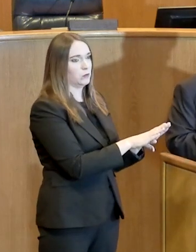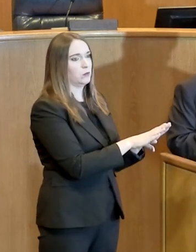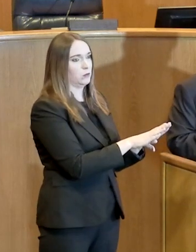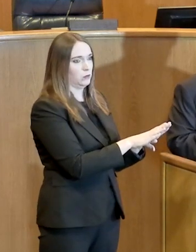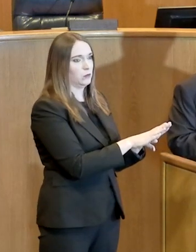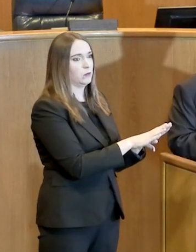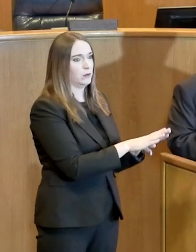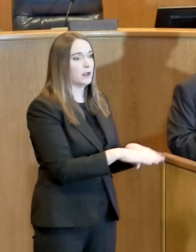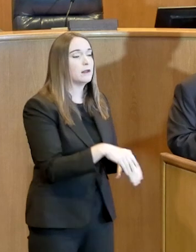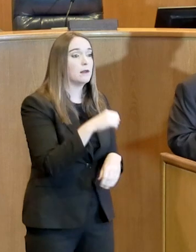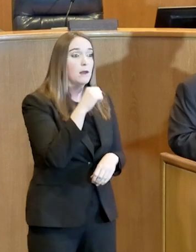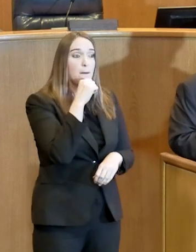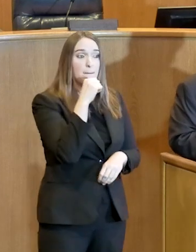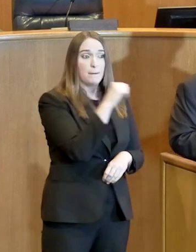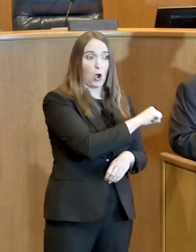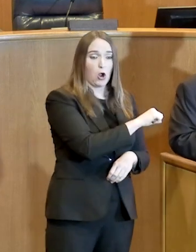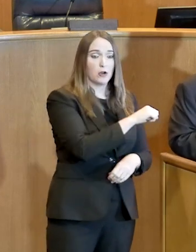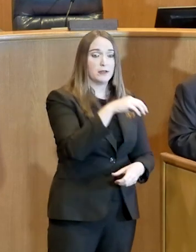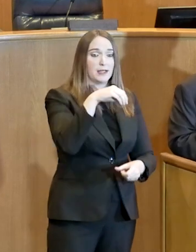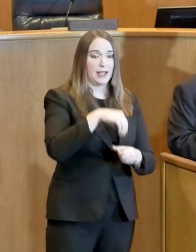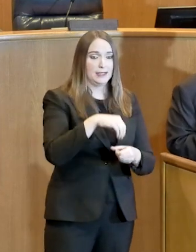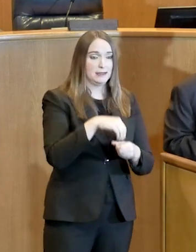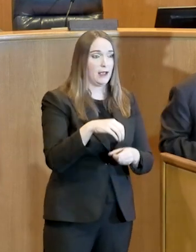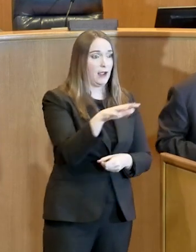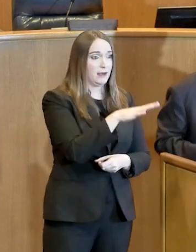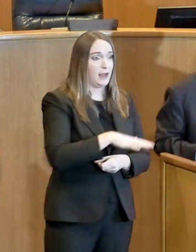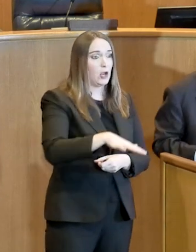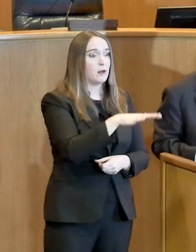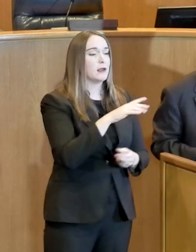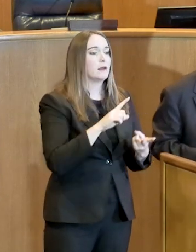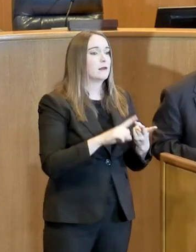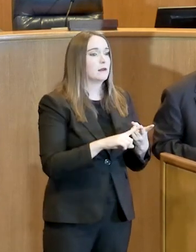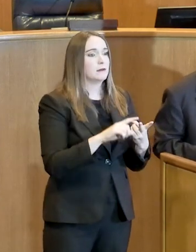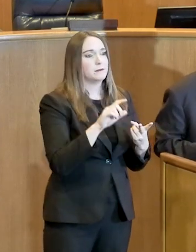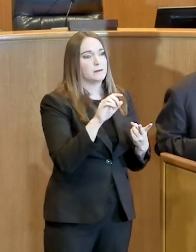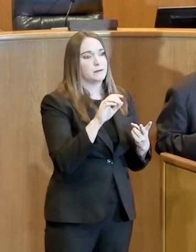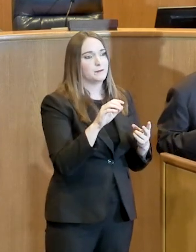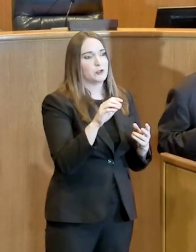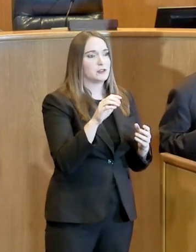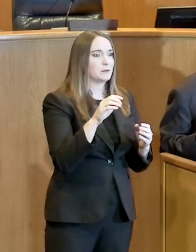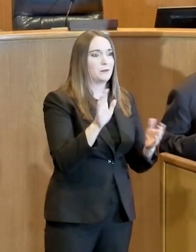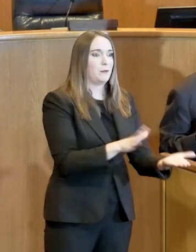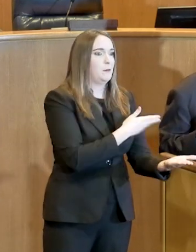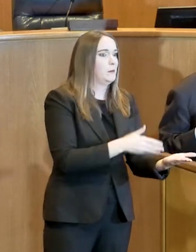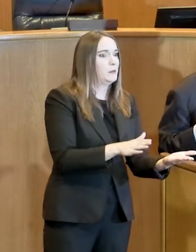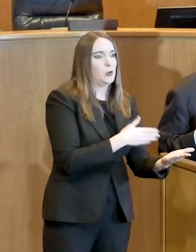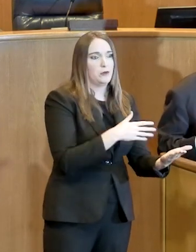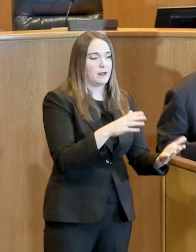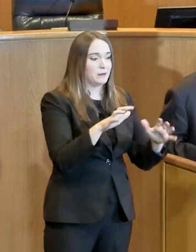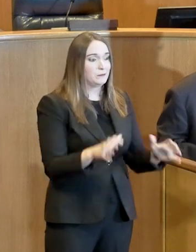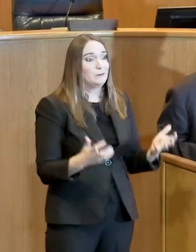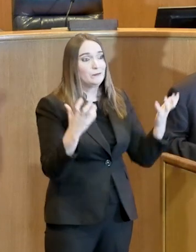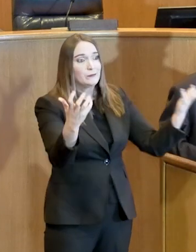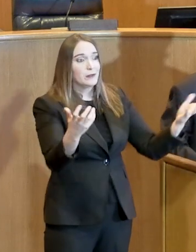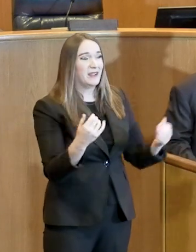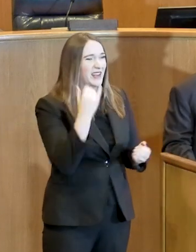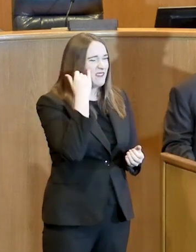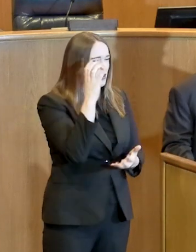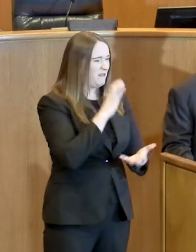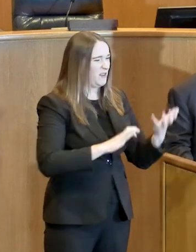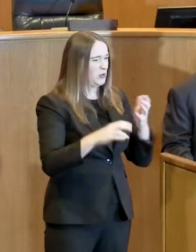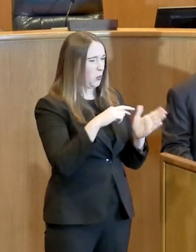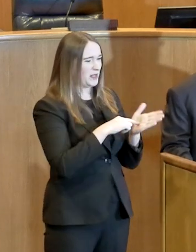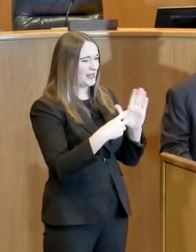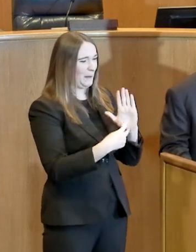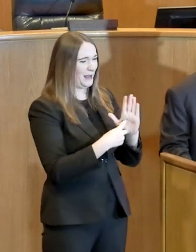completely bars, lounges, taverns, commercial amusement establishments. And in case you're not real sure what that means, that